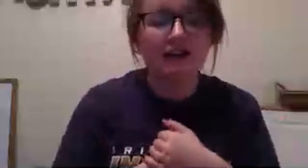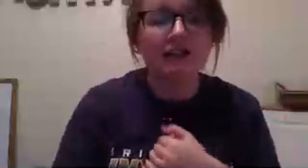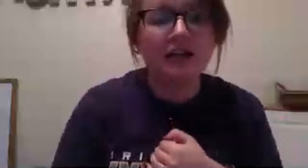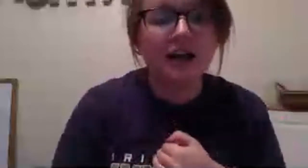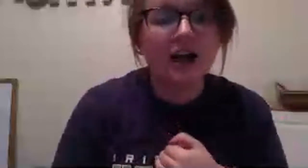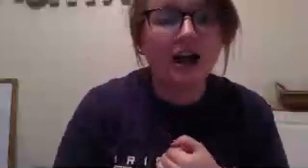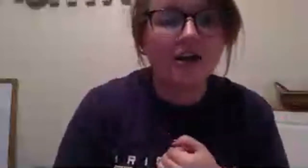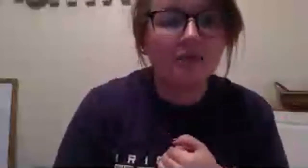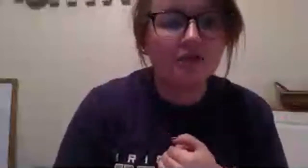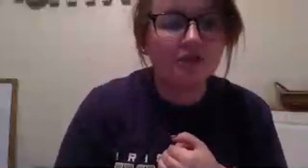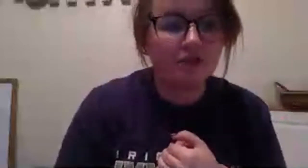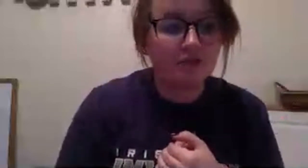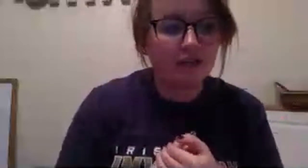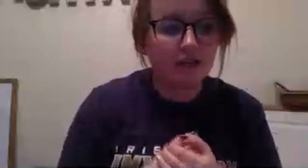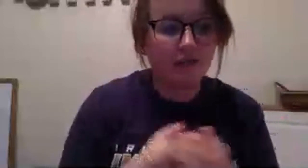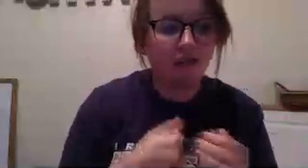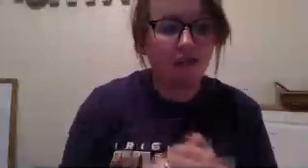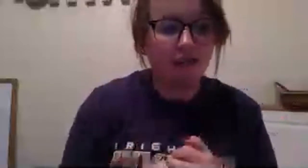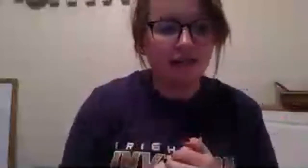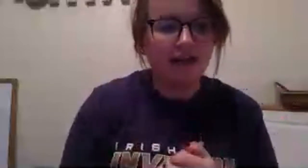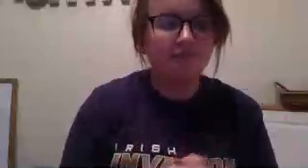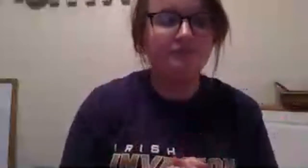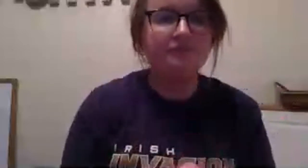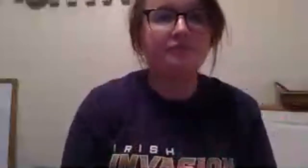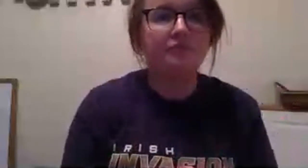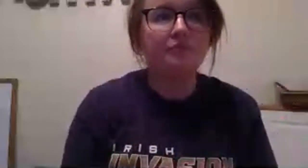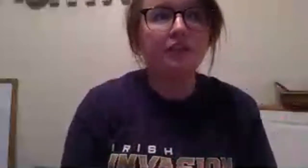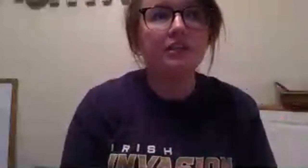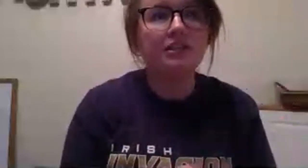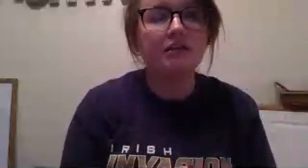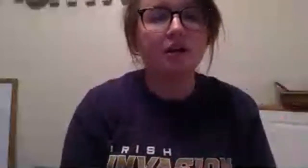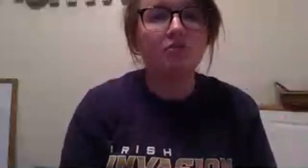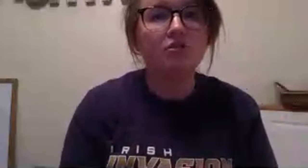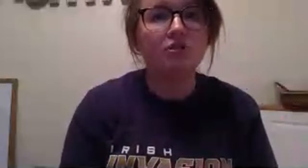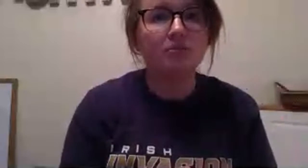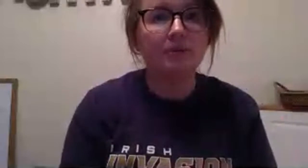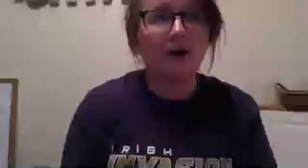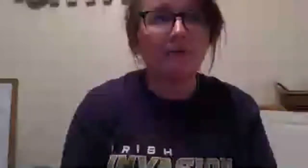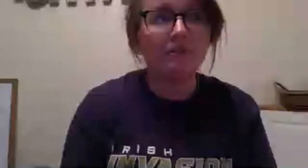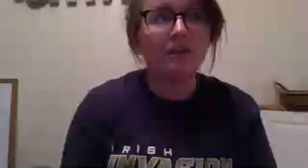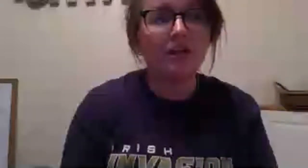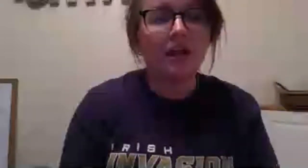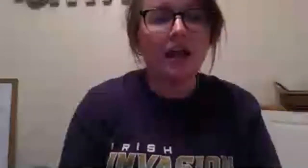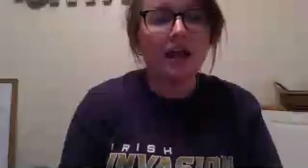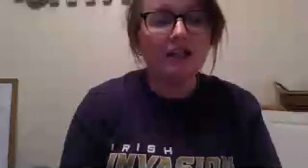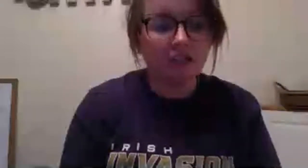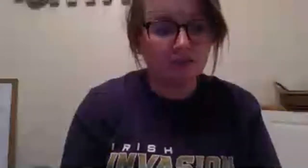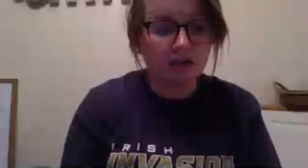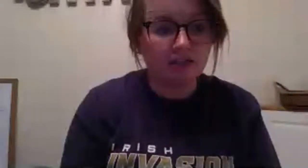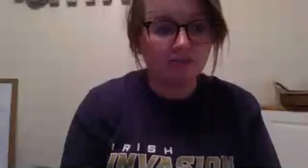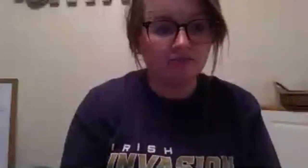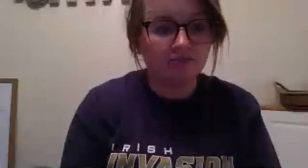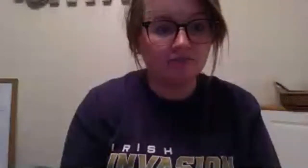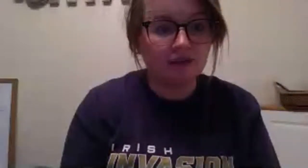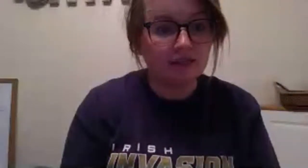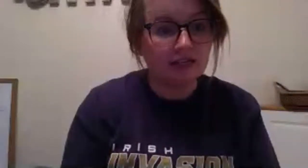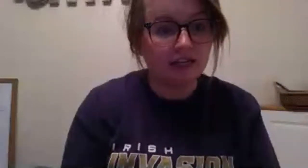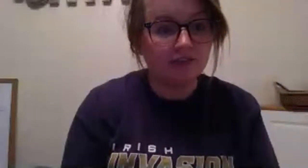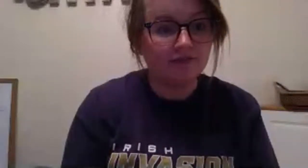um we'll do the zoom meeting with lauren again and saint rose super pumped it's gonna be awesome i'm excited father